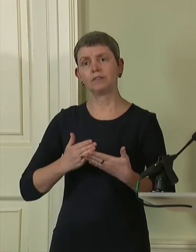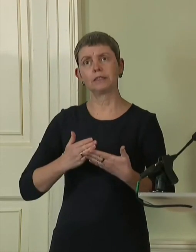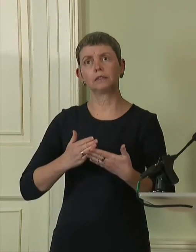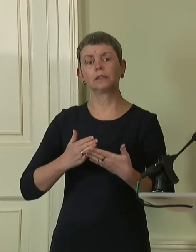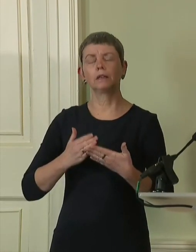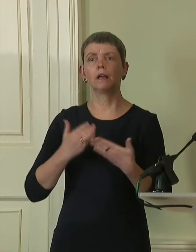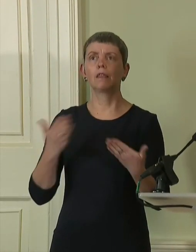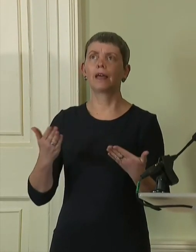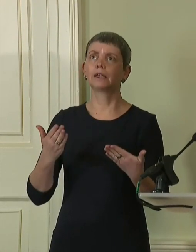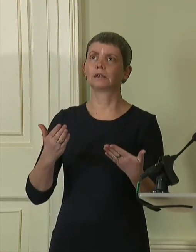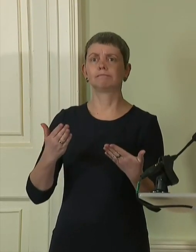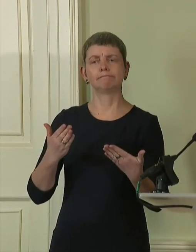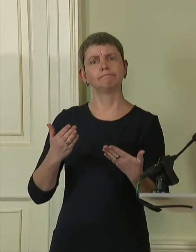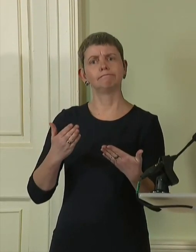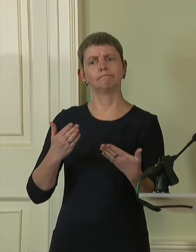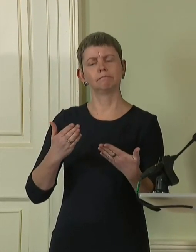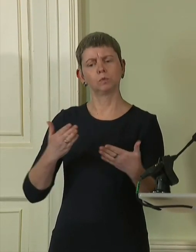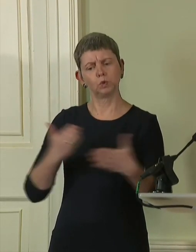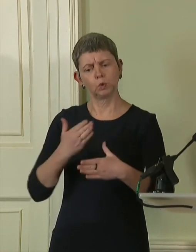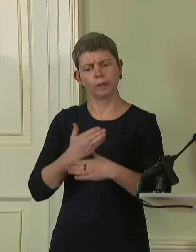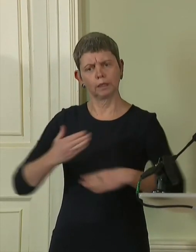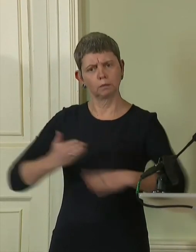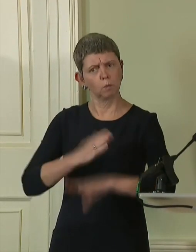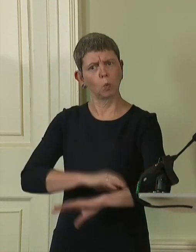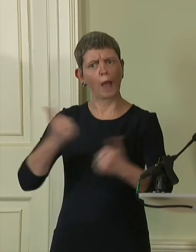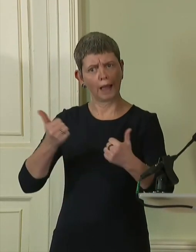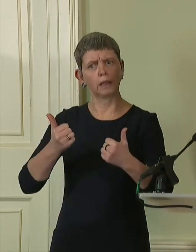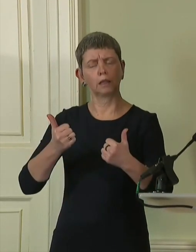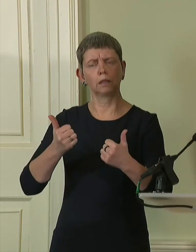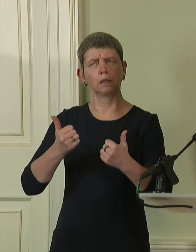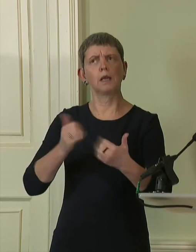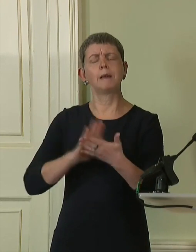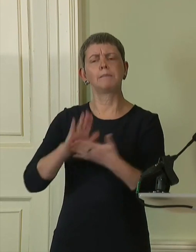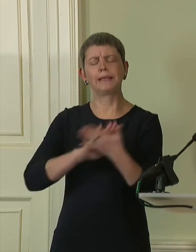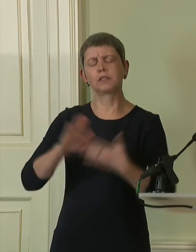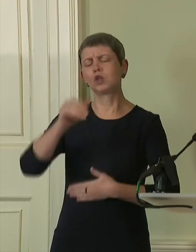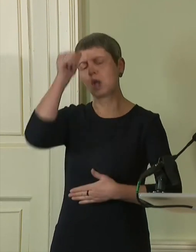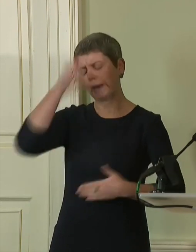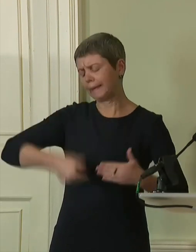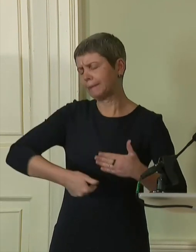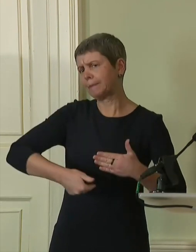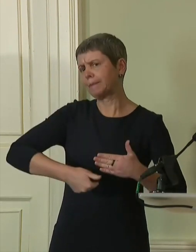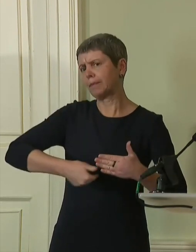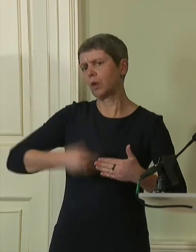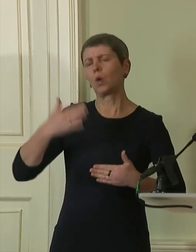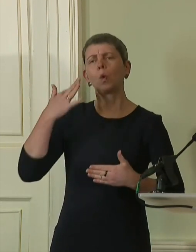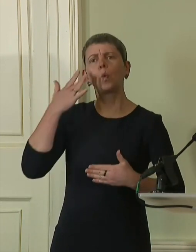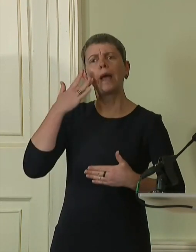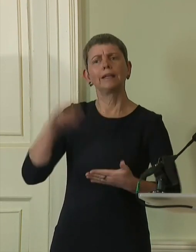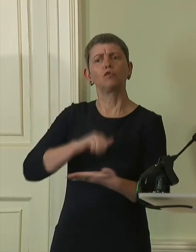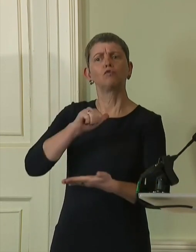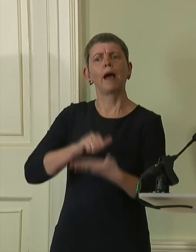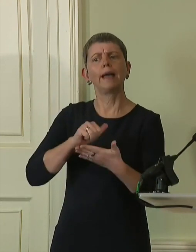serving well would be to know almost instinctively when the time is right to make way for someone